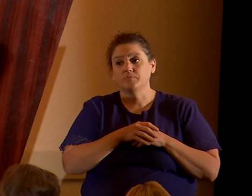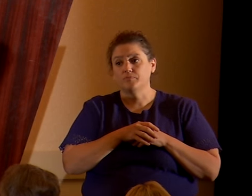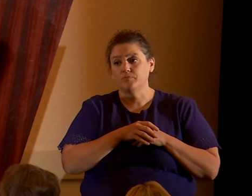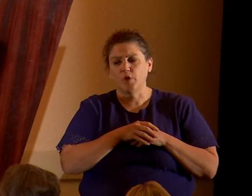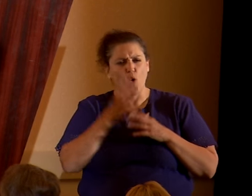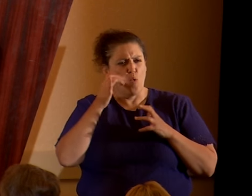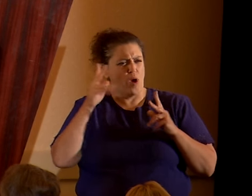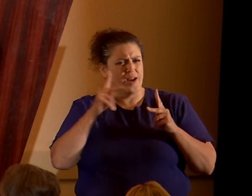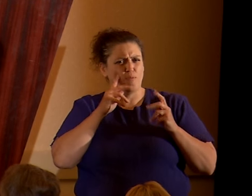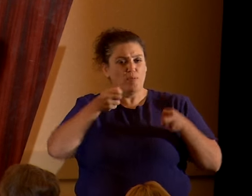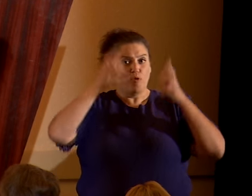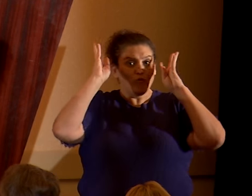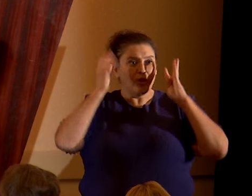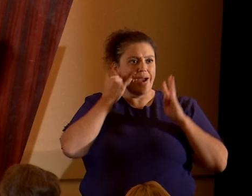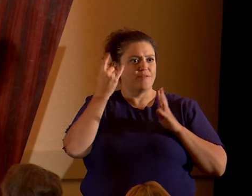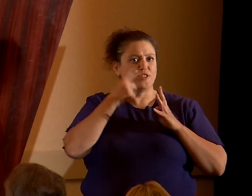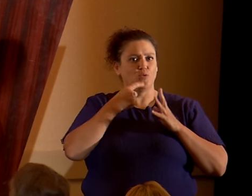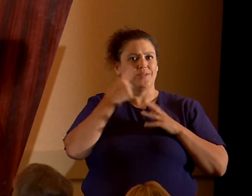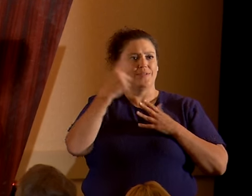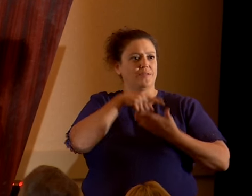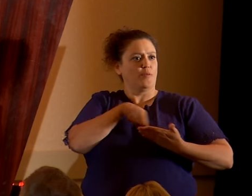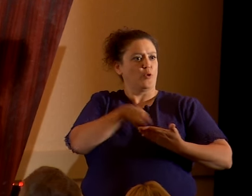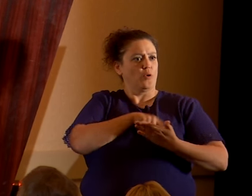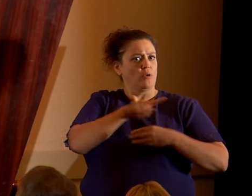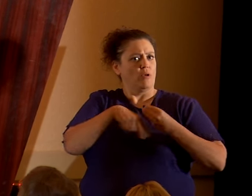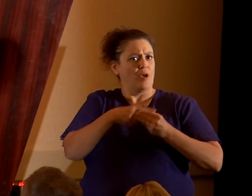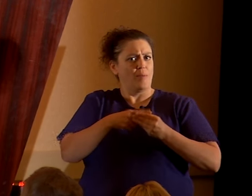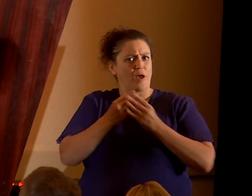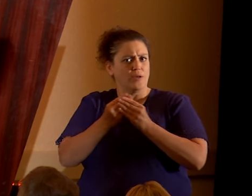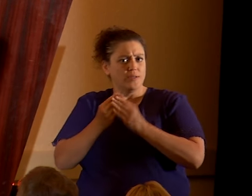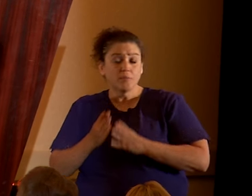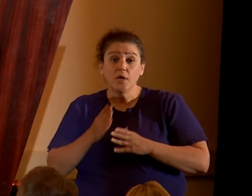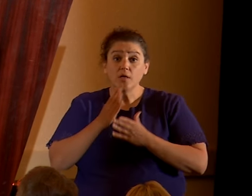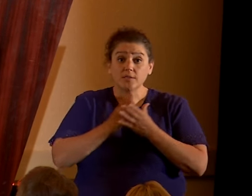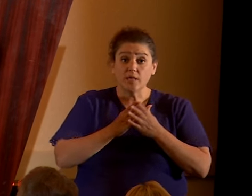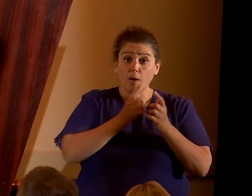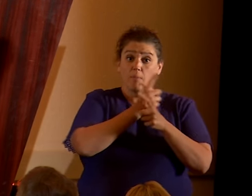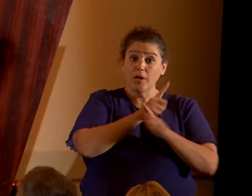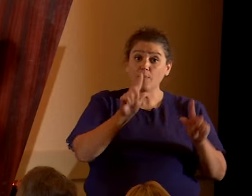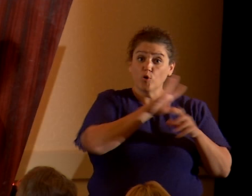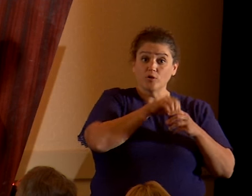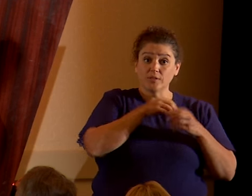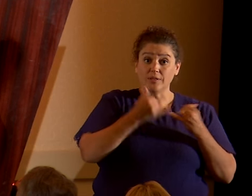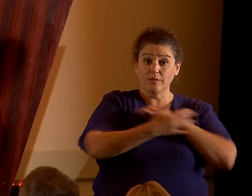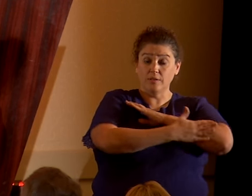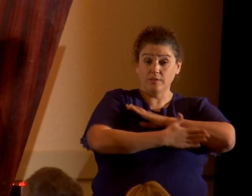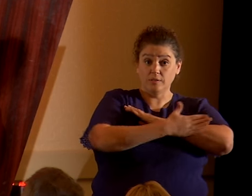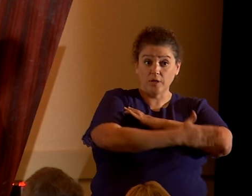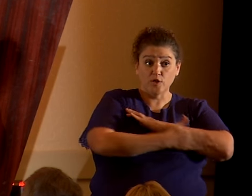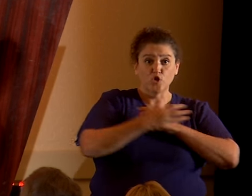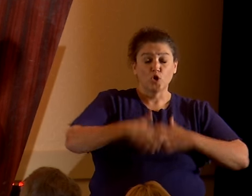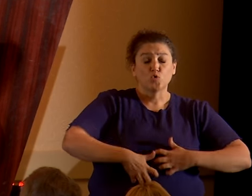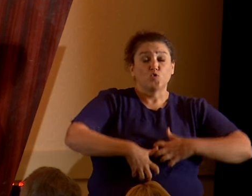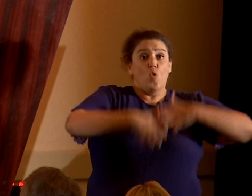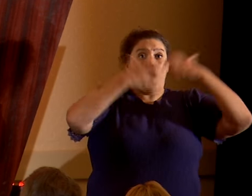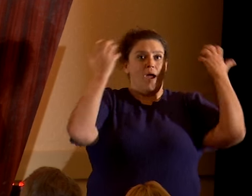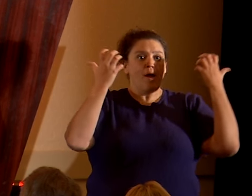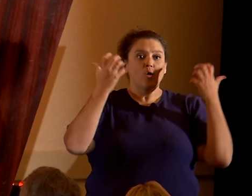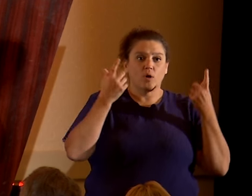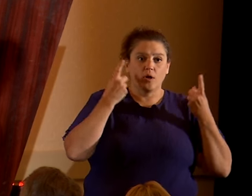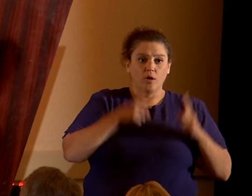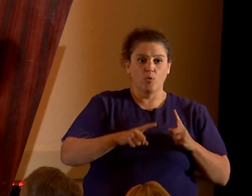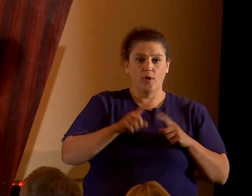someone says something critical of Islam. Why liberals, some liberals, in this country get so angry when a social conservative